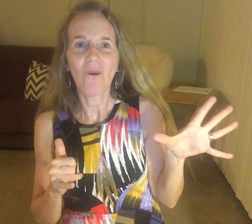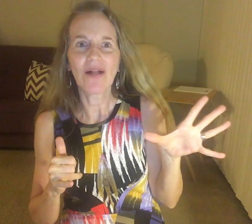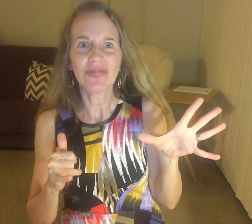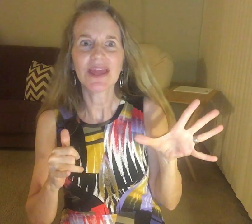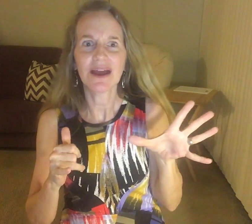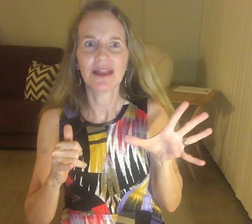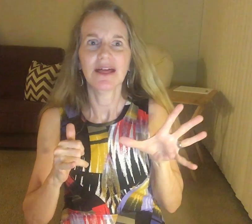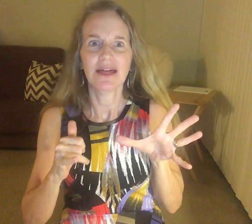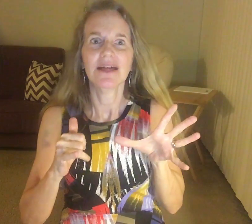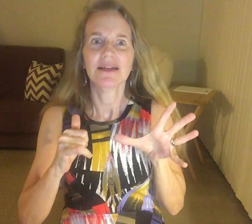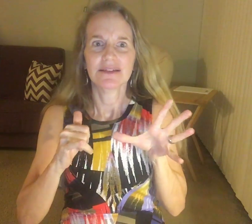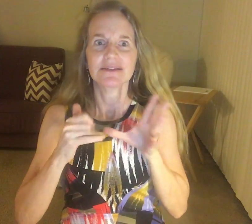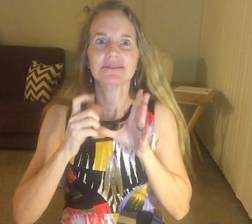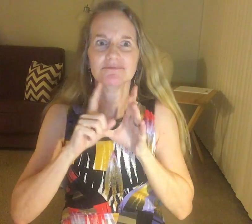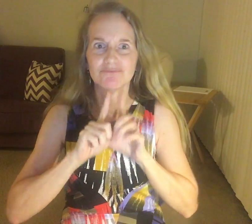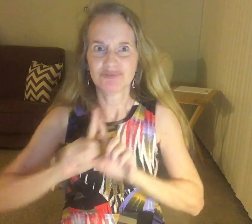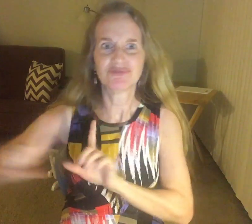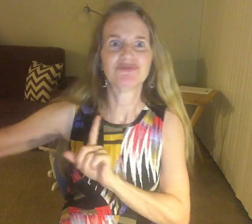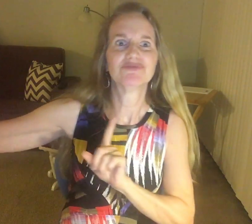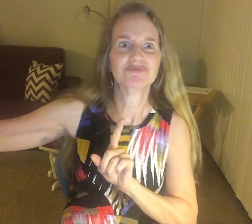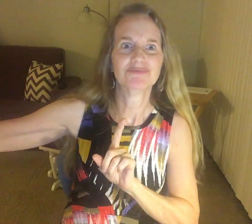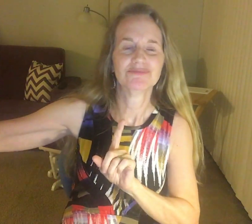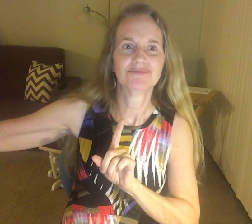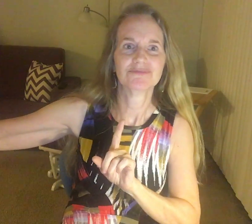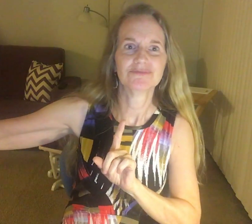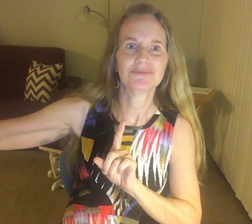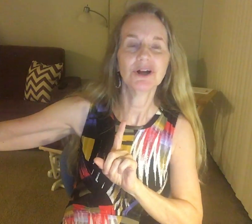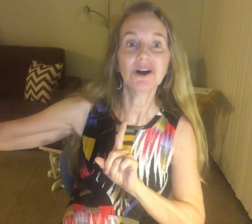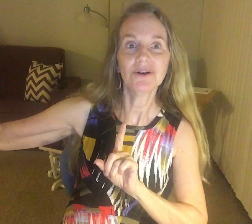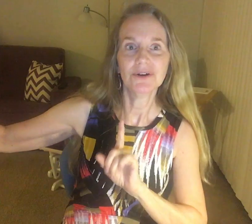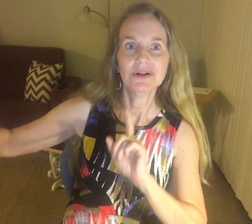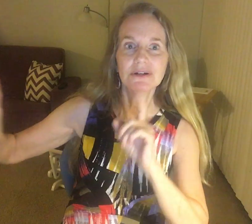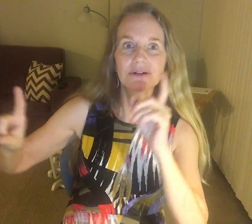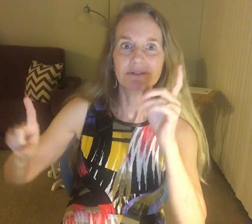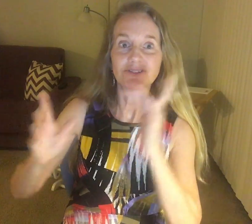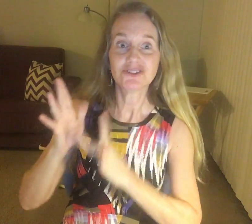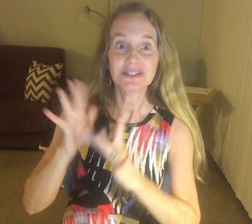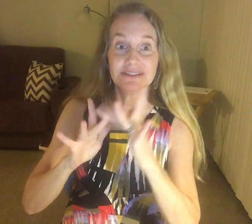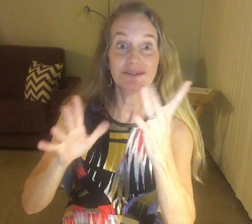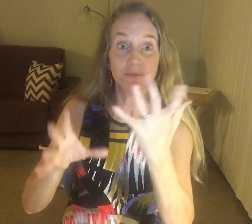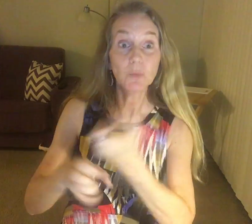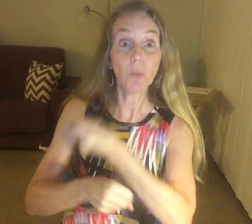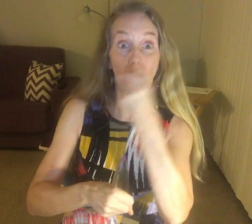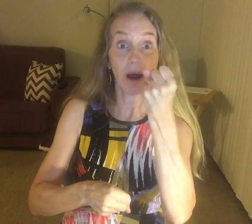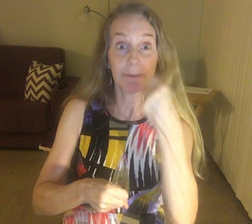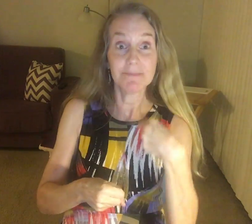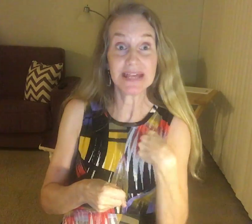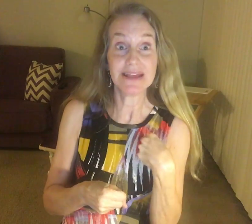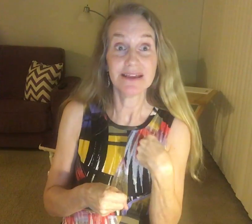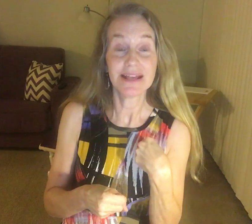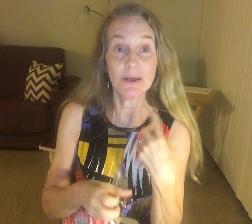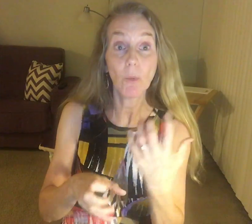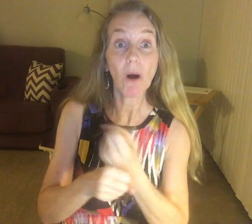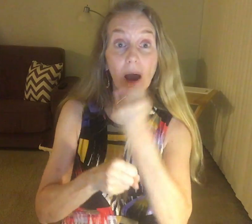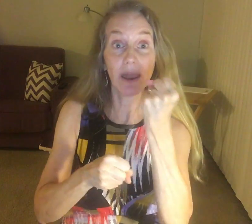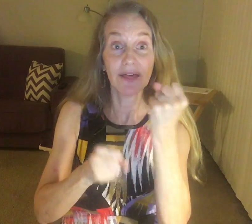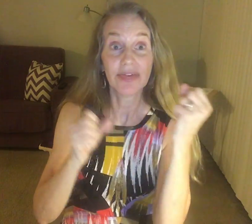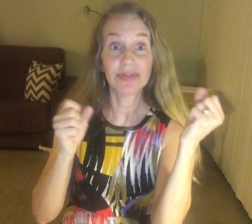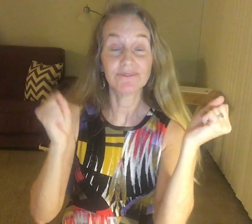And then, well, she just walked me through on the